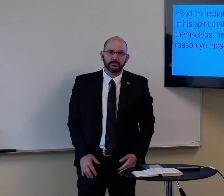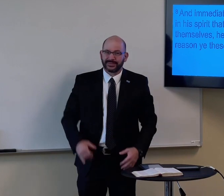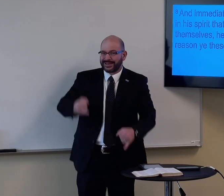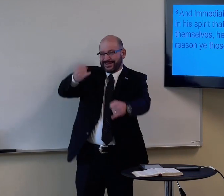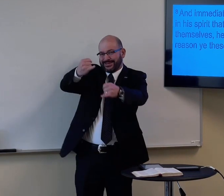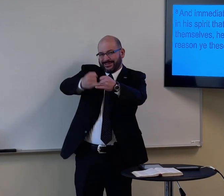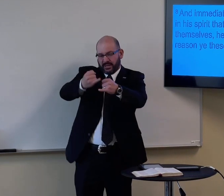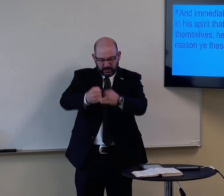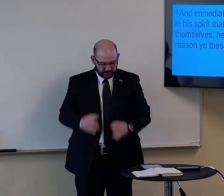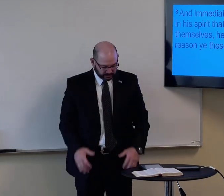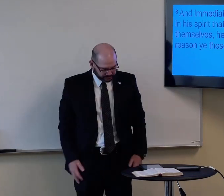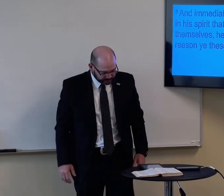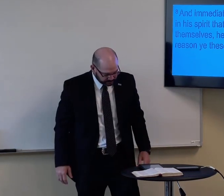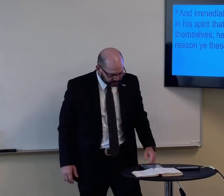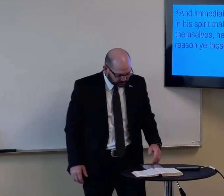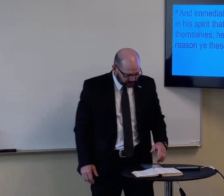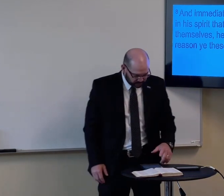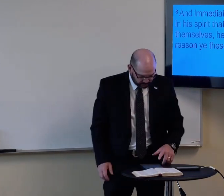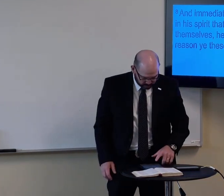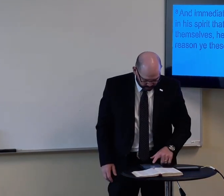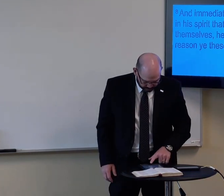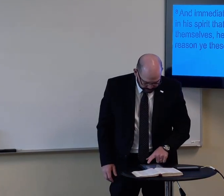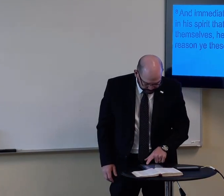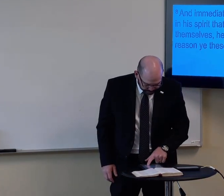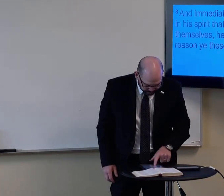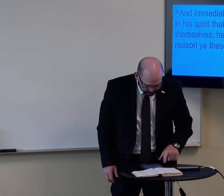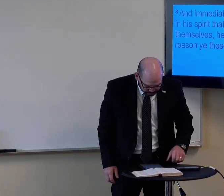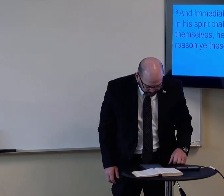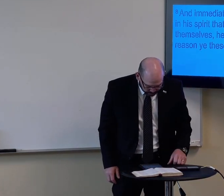and with his words, he spoke it, and the man rose up and walked.